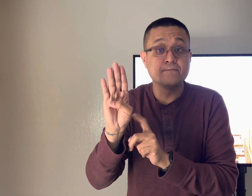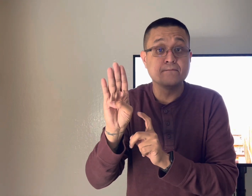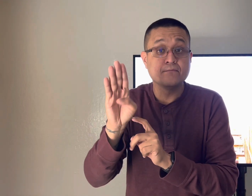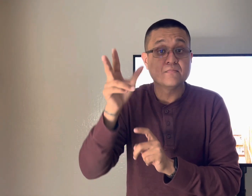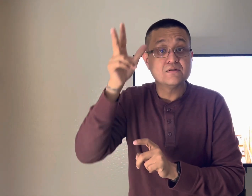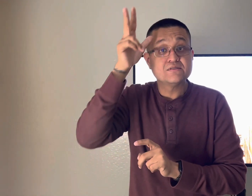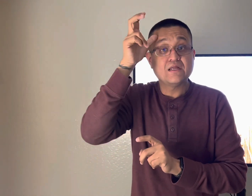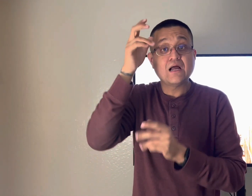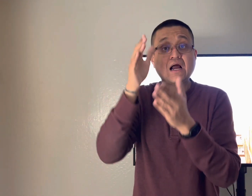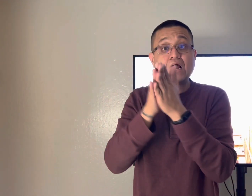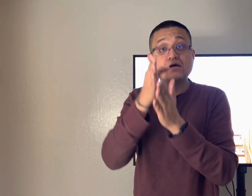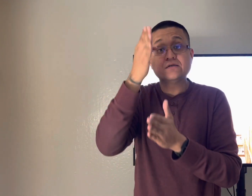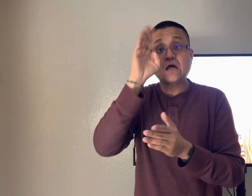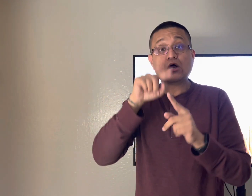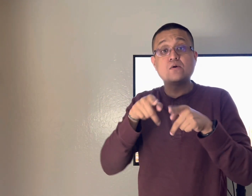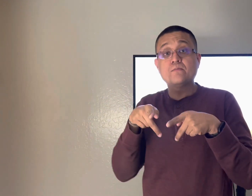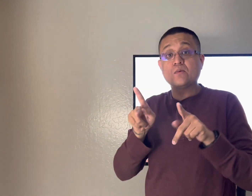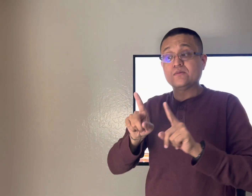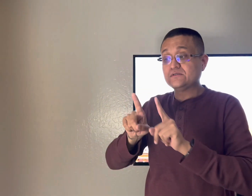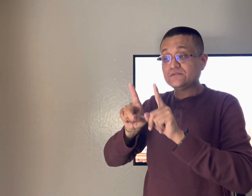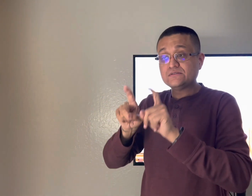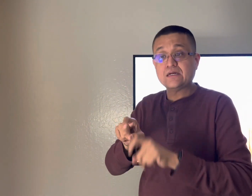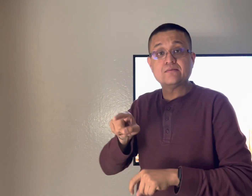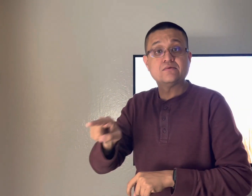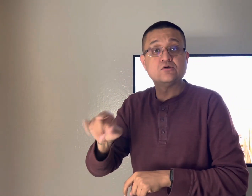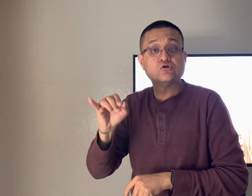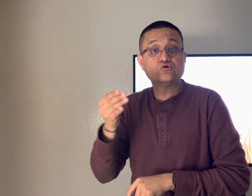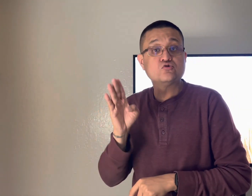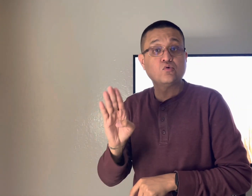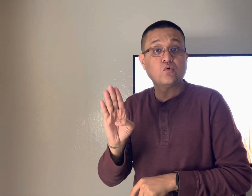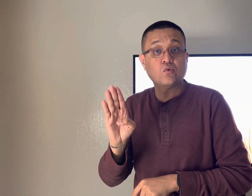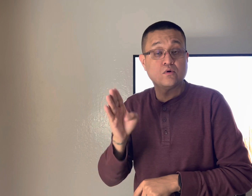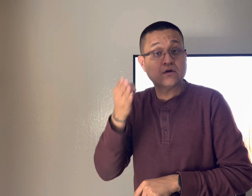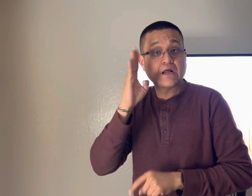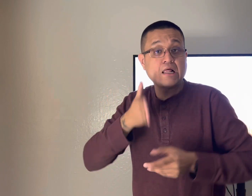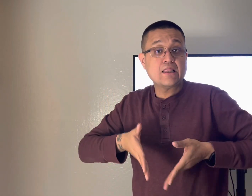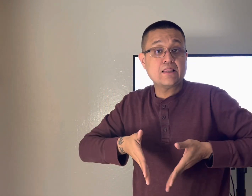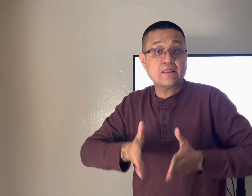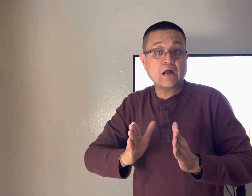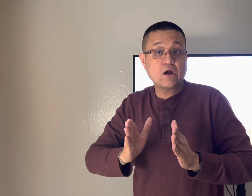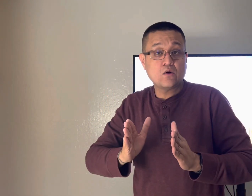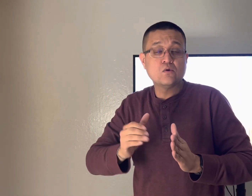but the devil knew that he had a fleshly body so he decided he's going to tempt him same as he could tempt joe